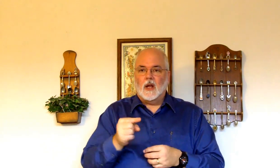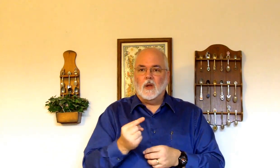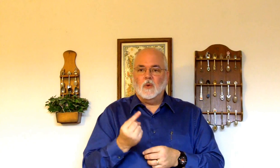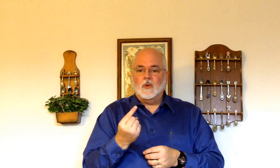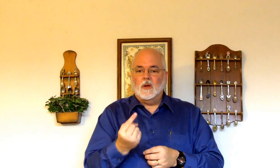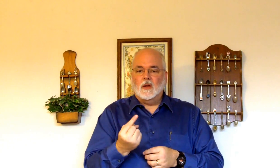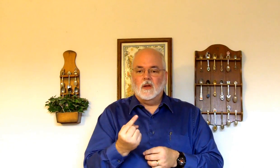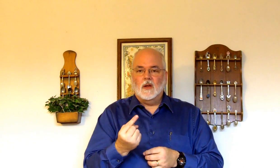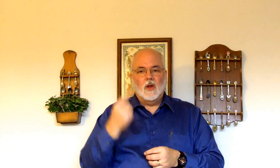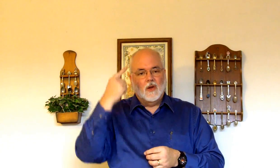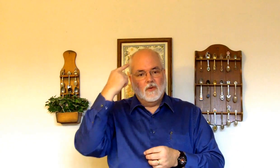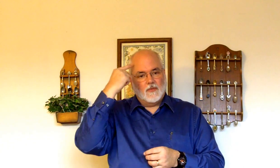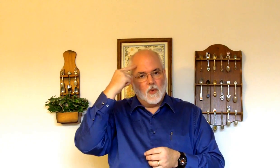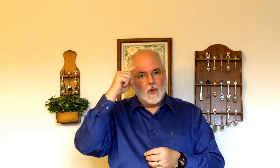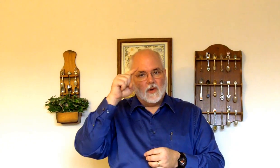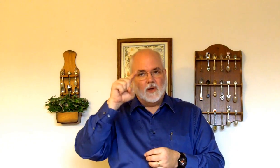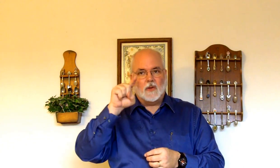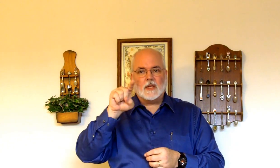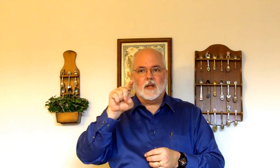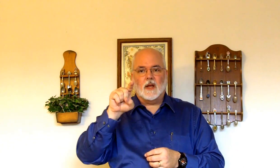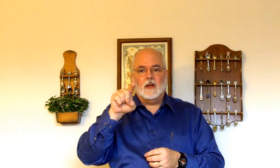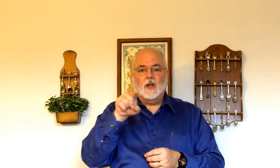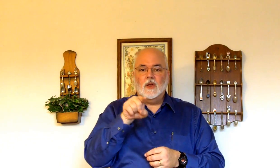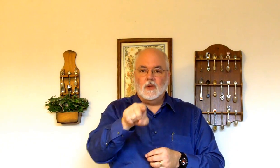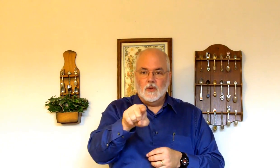Alone. For. You know that sign. You.